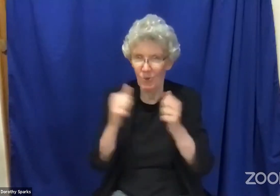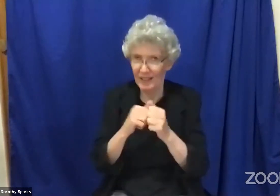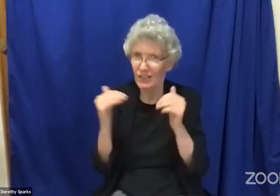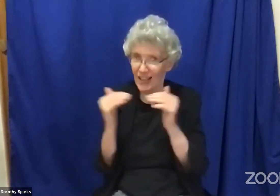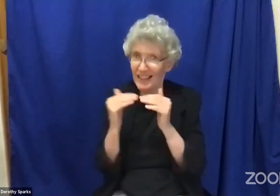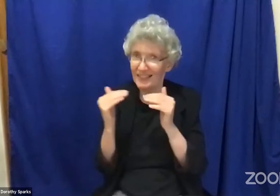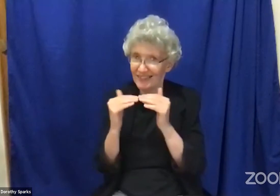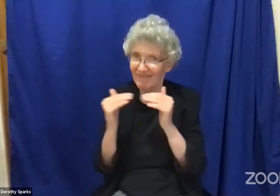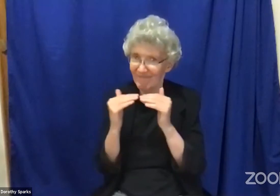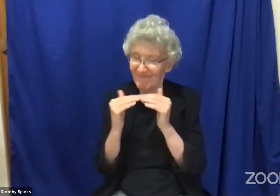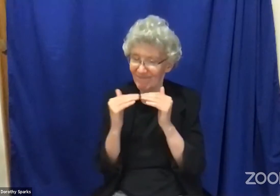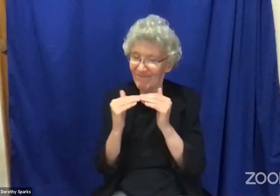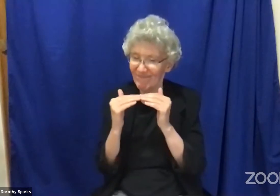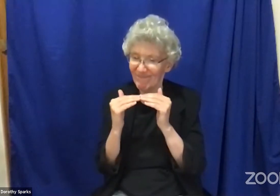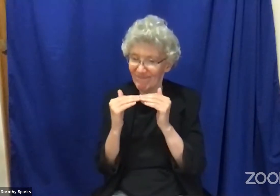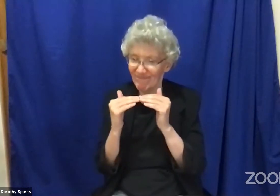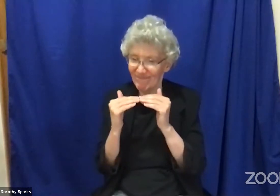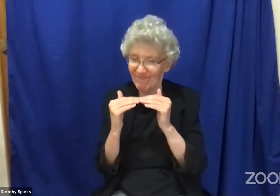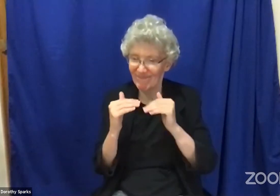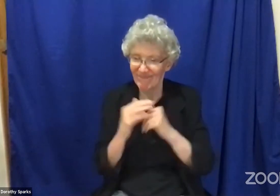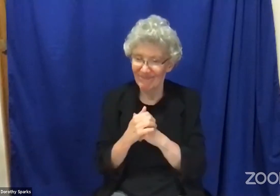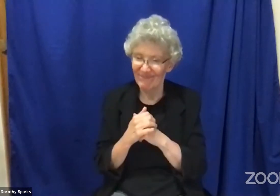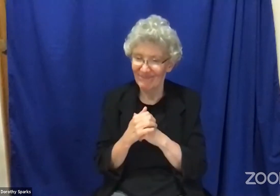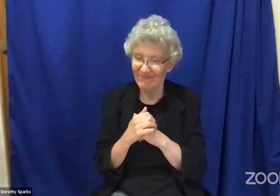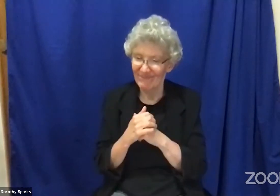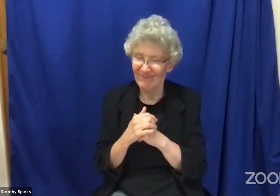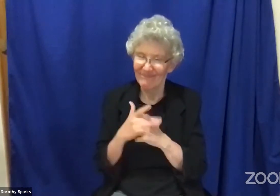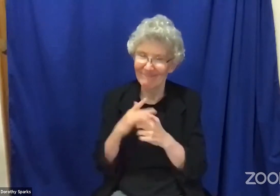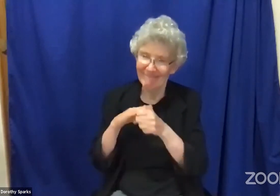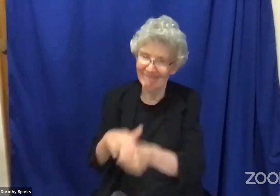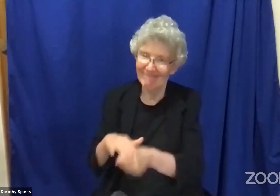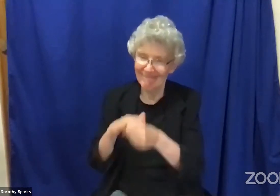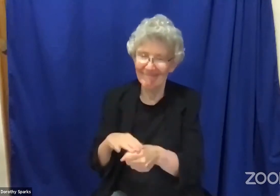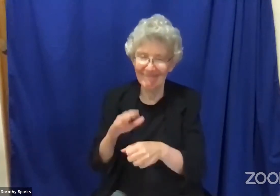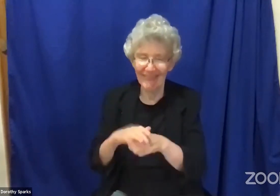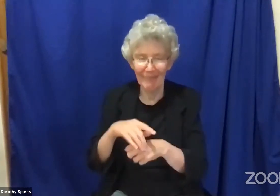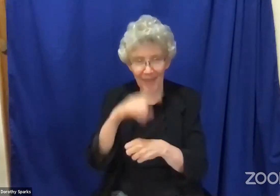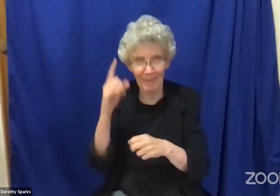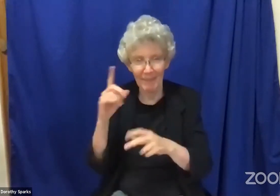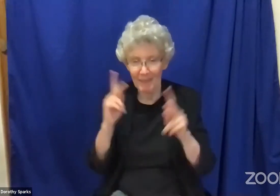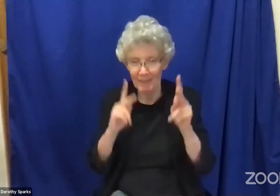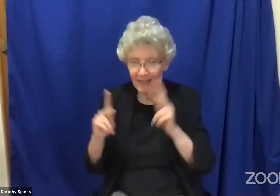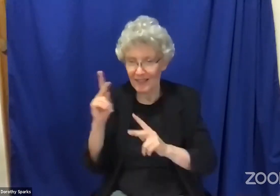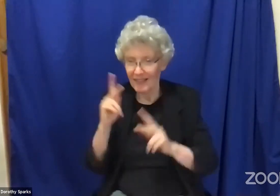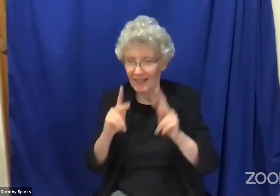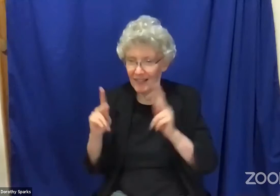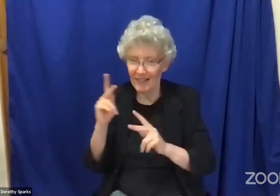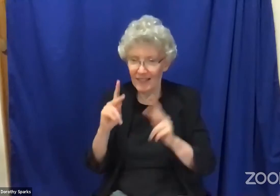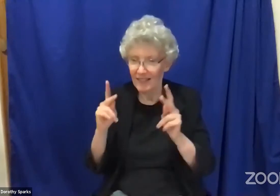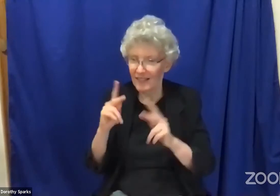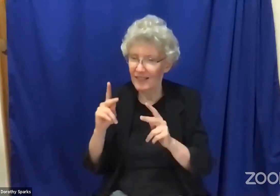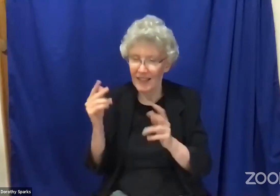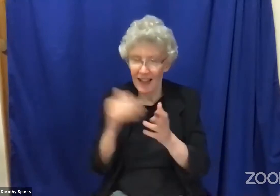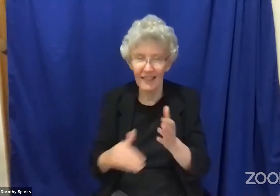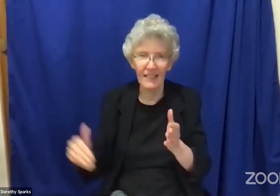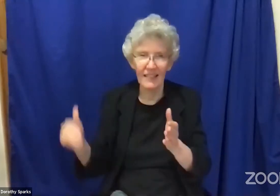how America has a significant problem with